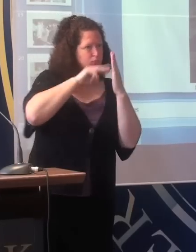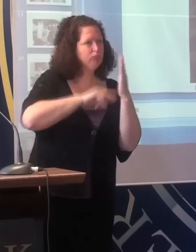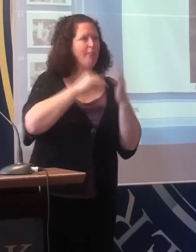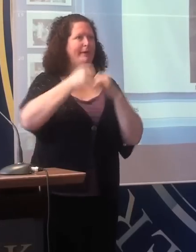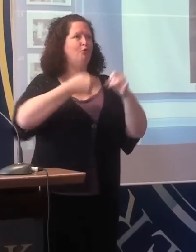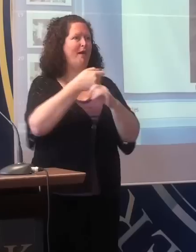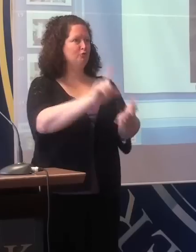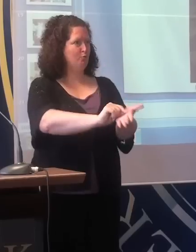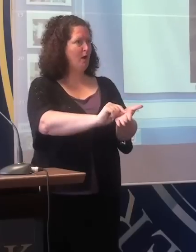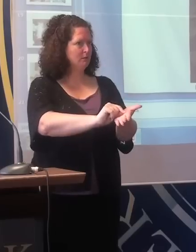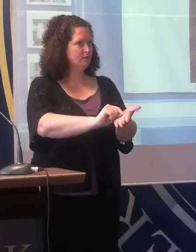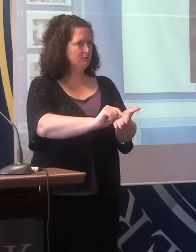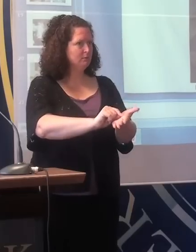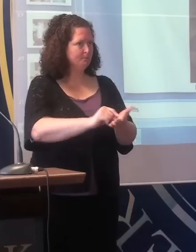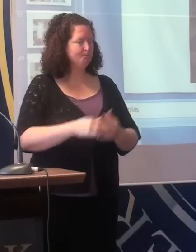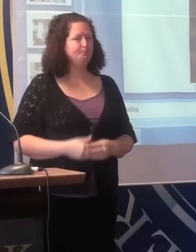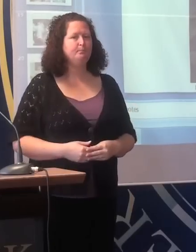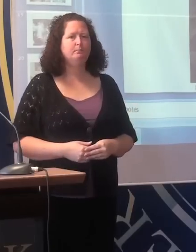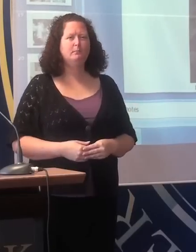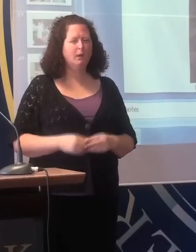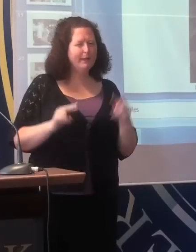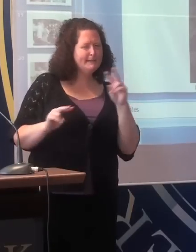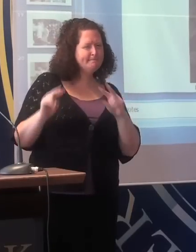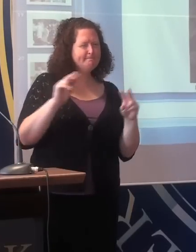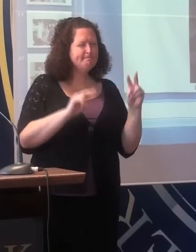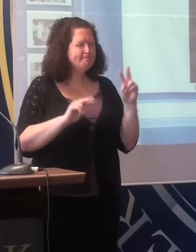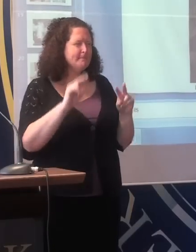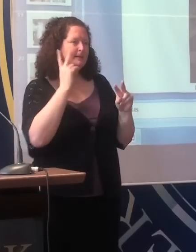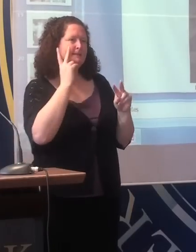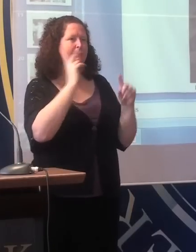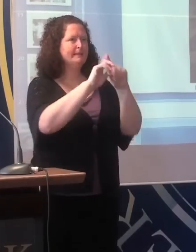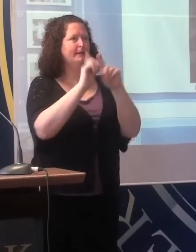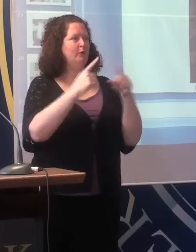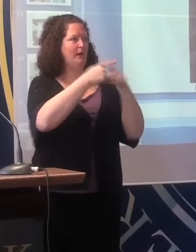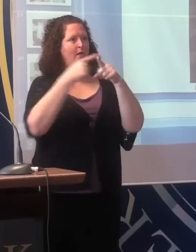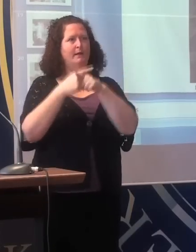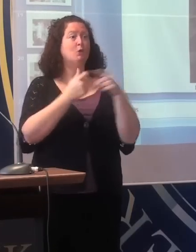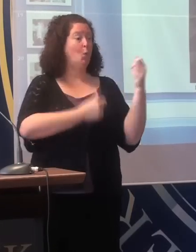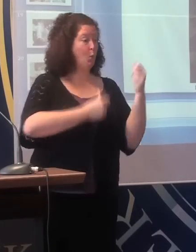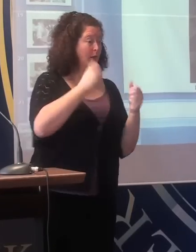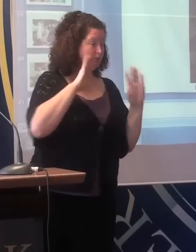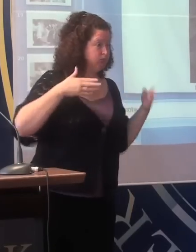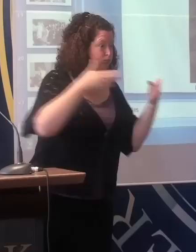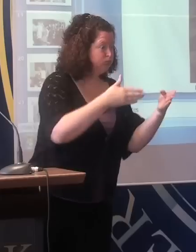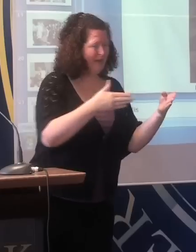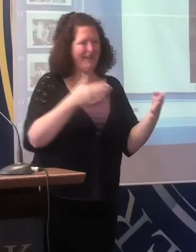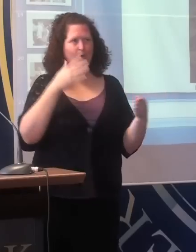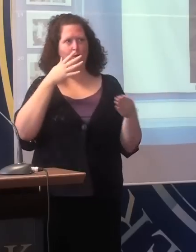press, and we see which conflicts are the subject of attention and which are not,